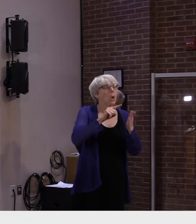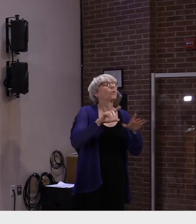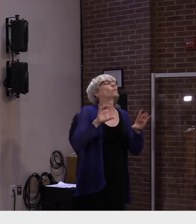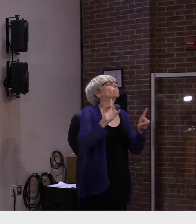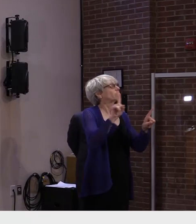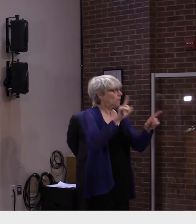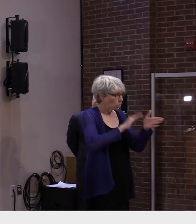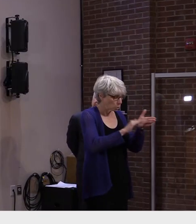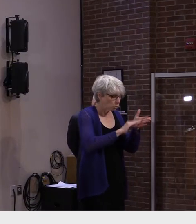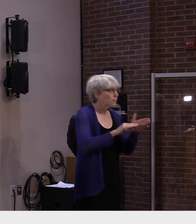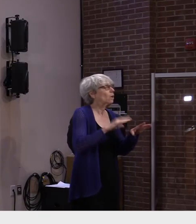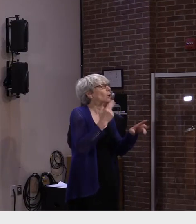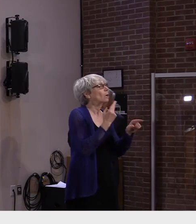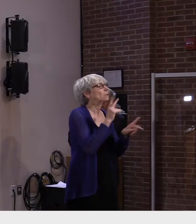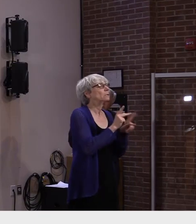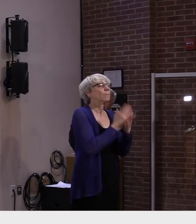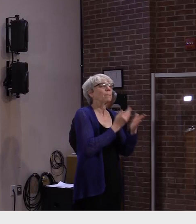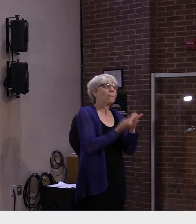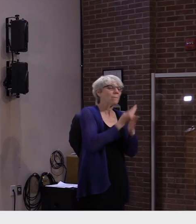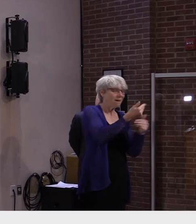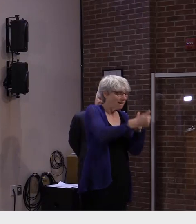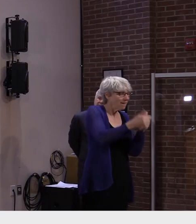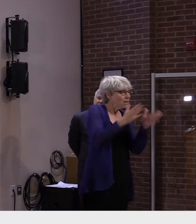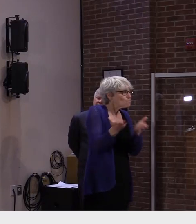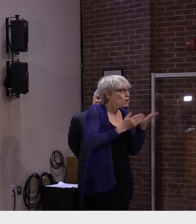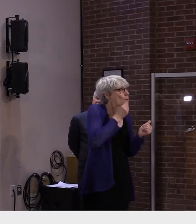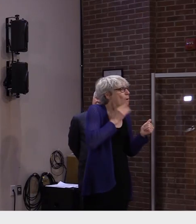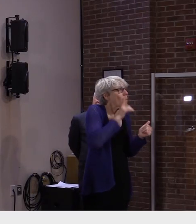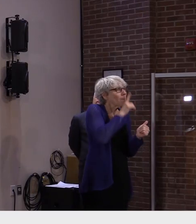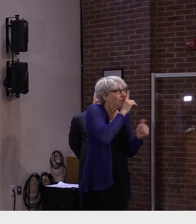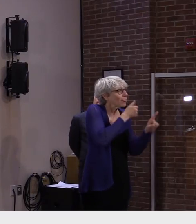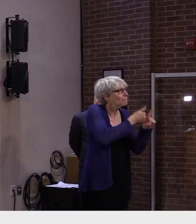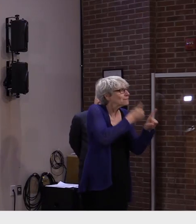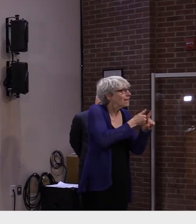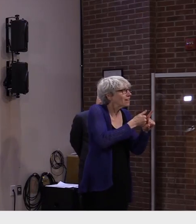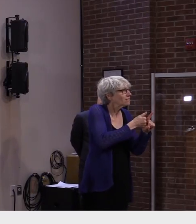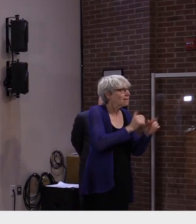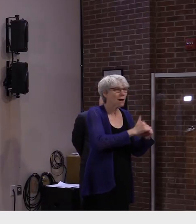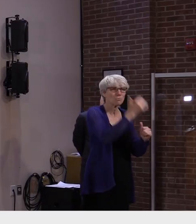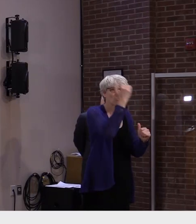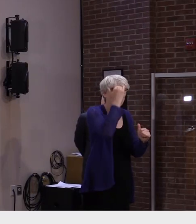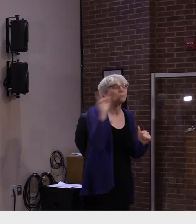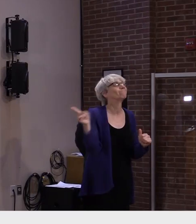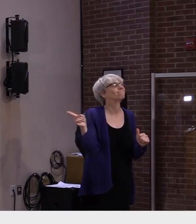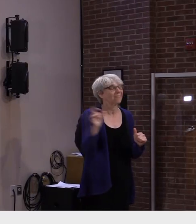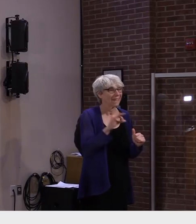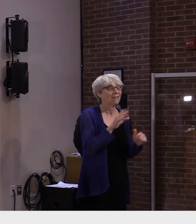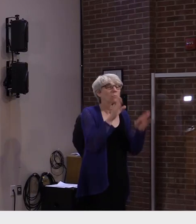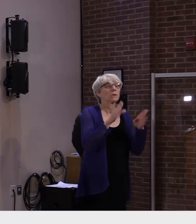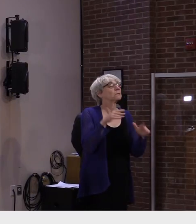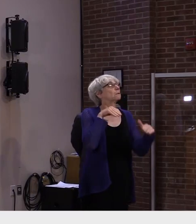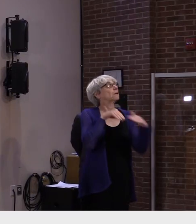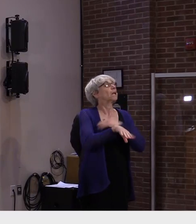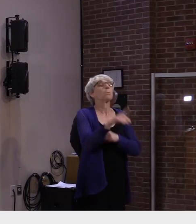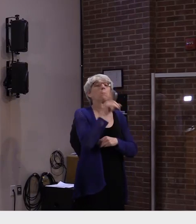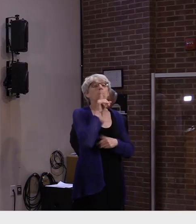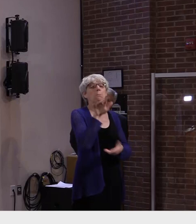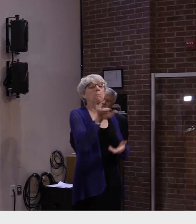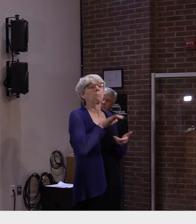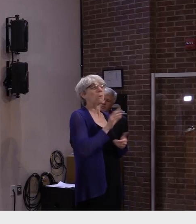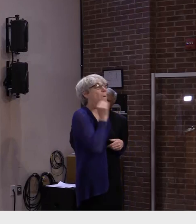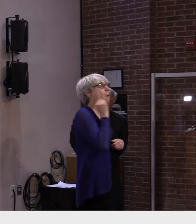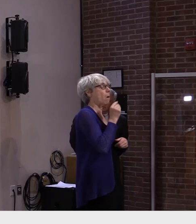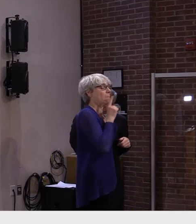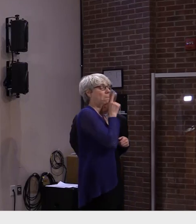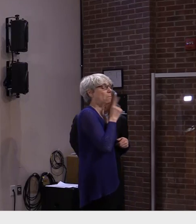test that they bought at a pharmacy? Yeah, so if the person does not report it to us and the person does not report for medical care,